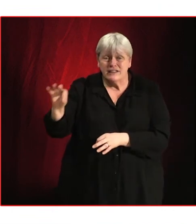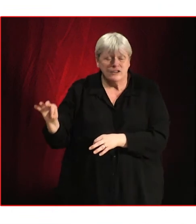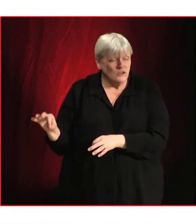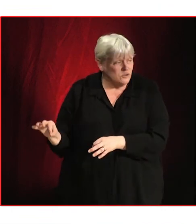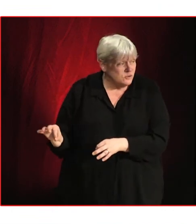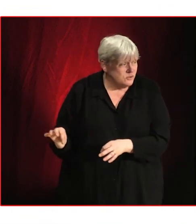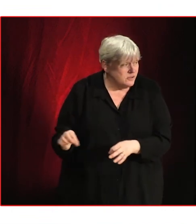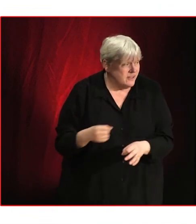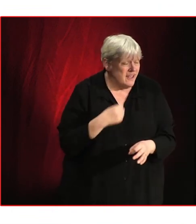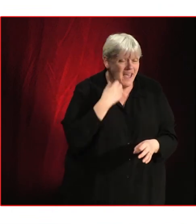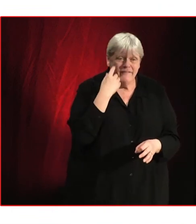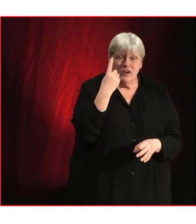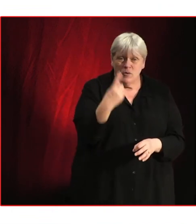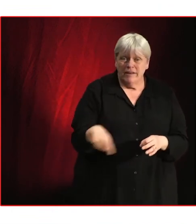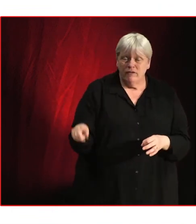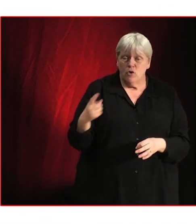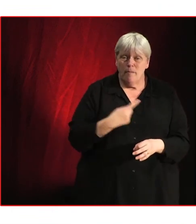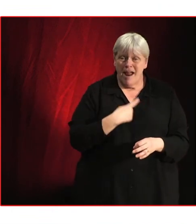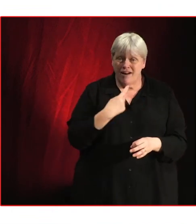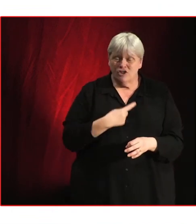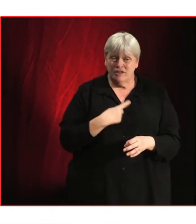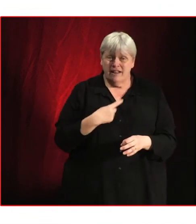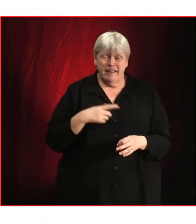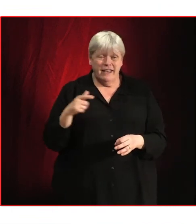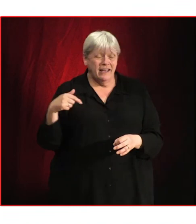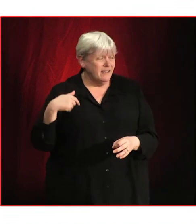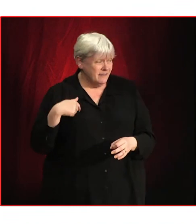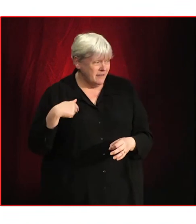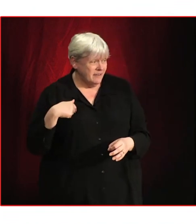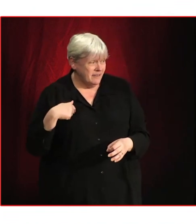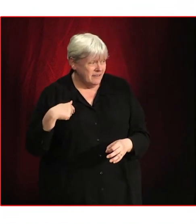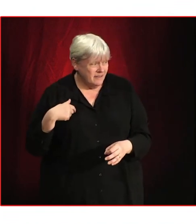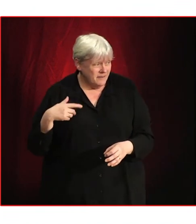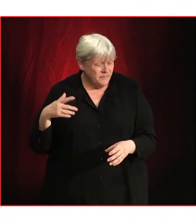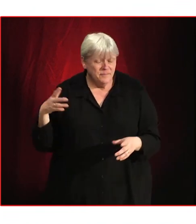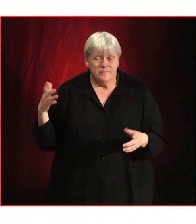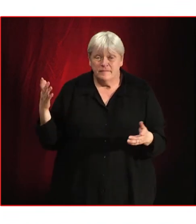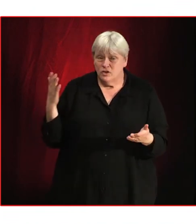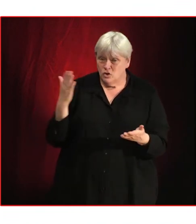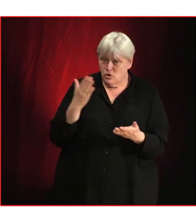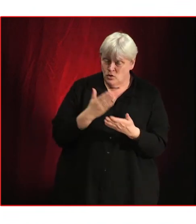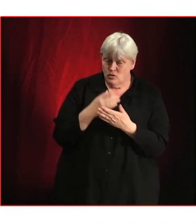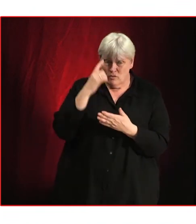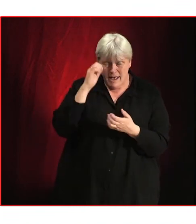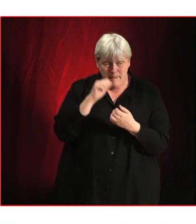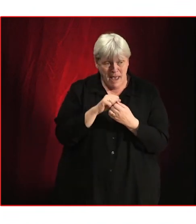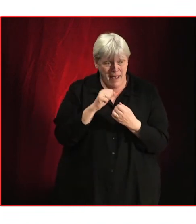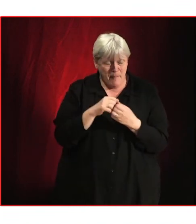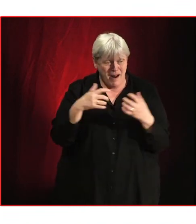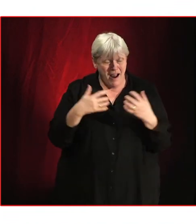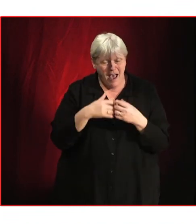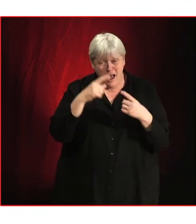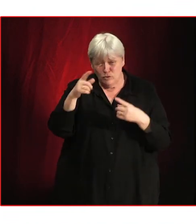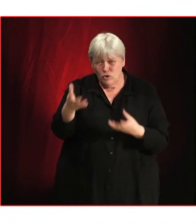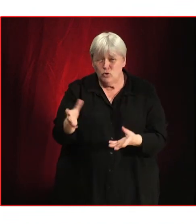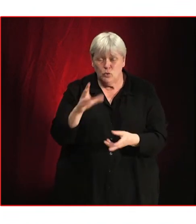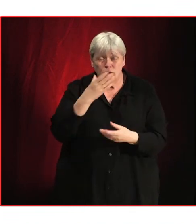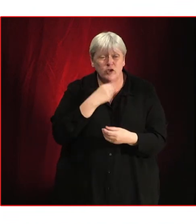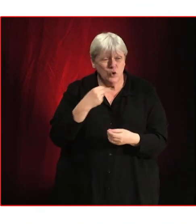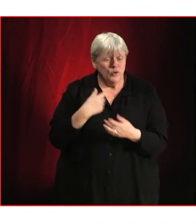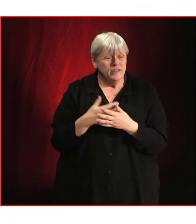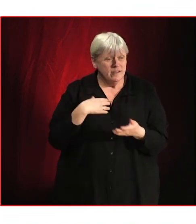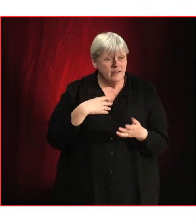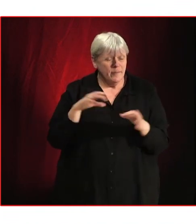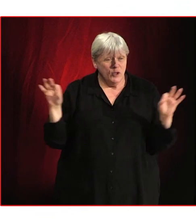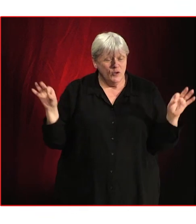single one of you on a personal level, I am making my finishing remarks, to be mindful about the way that you consume music. Buy a CD,